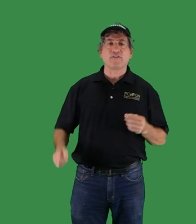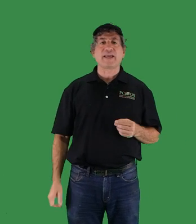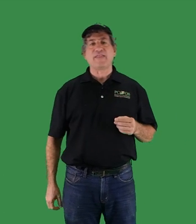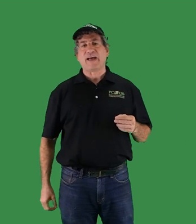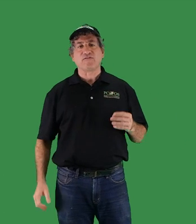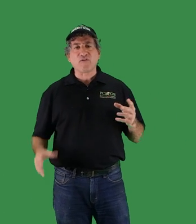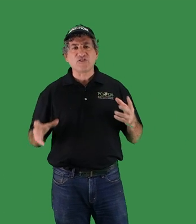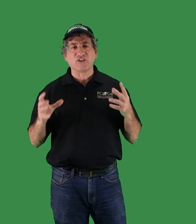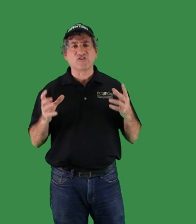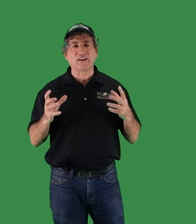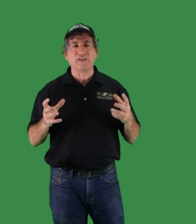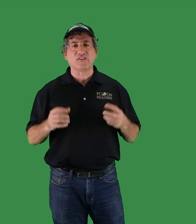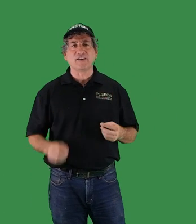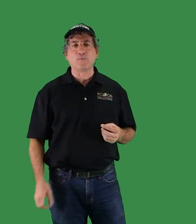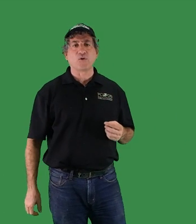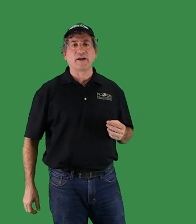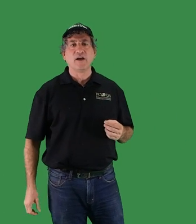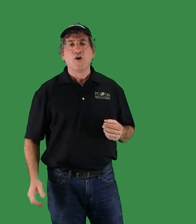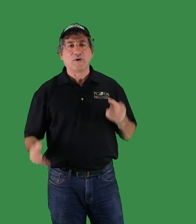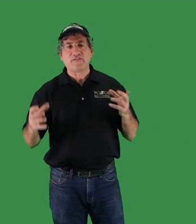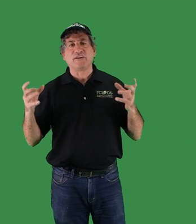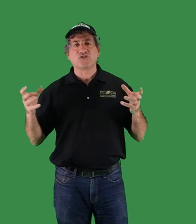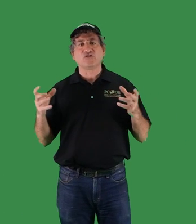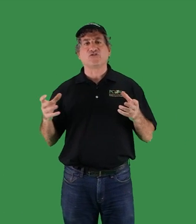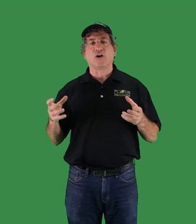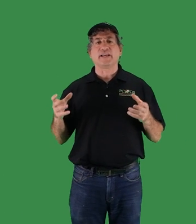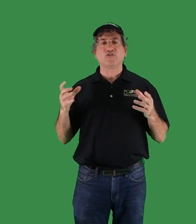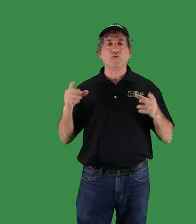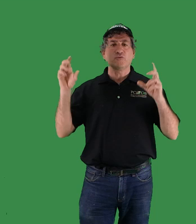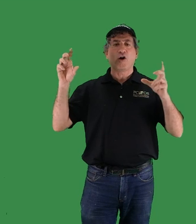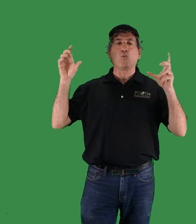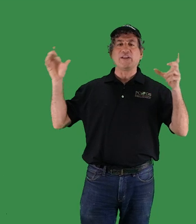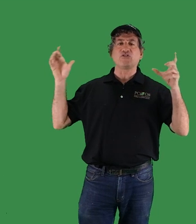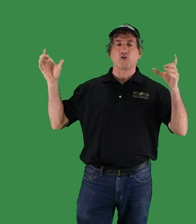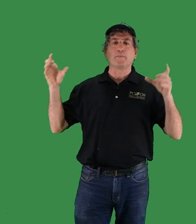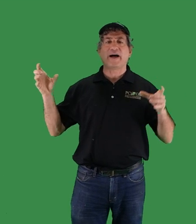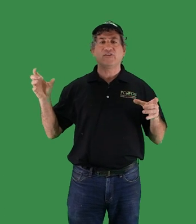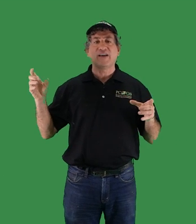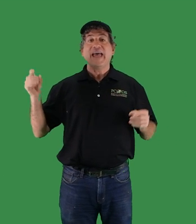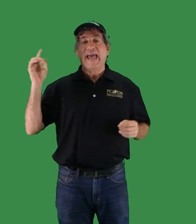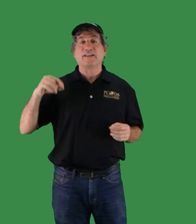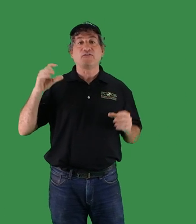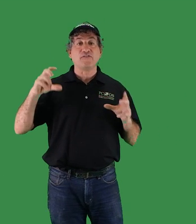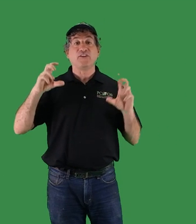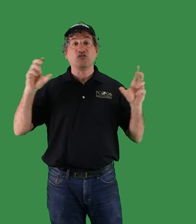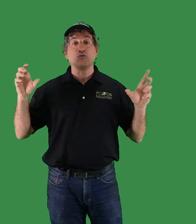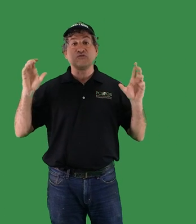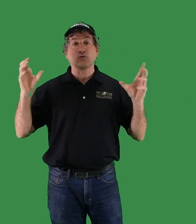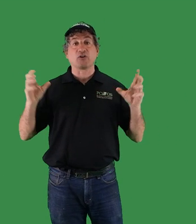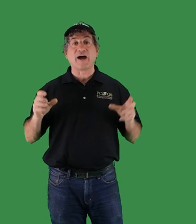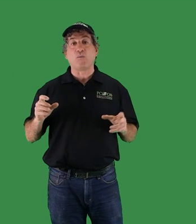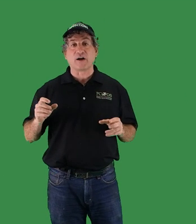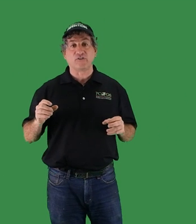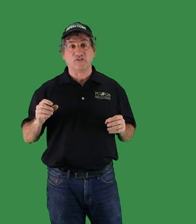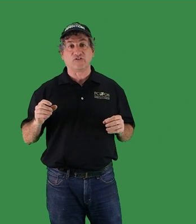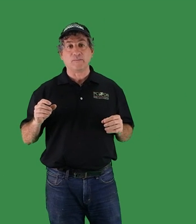forget that frigid sunny Sunday morning when I finished installing two small wind turbines and a 50 tube solar hot water system,